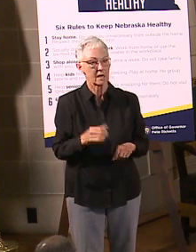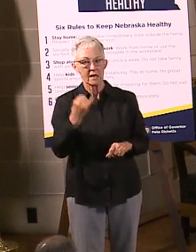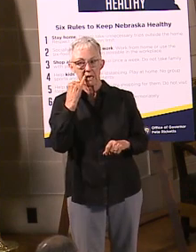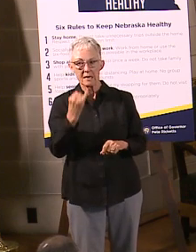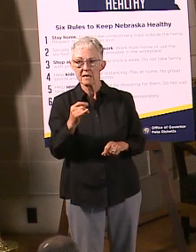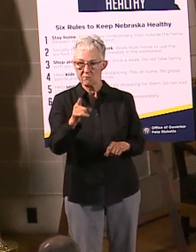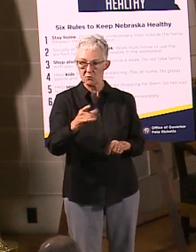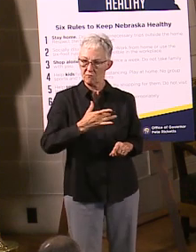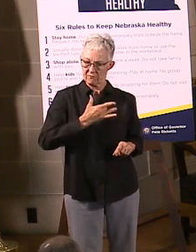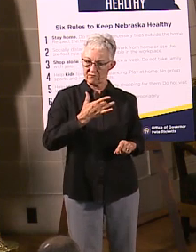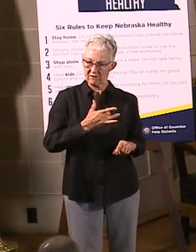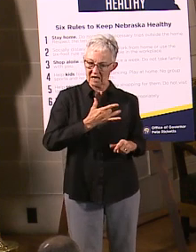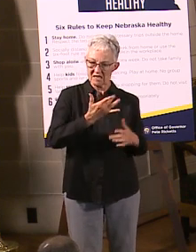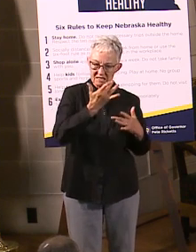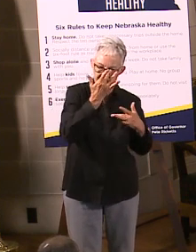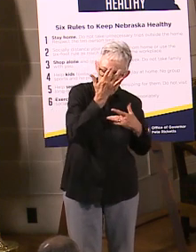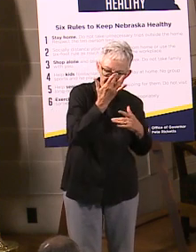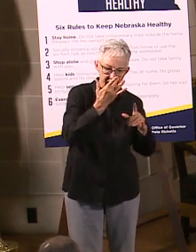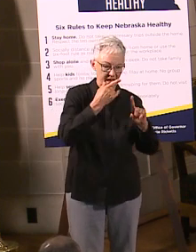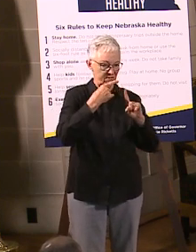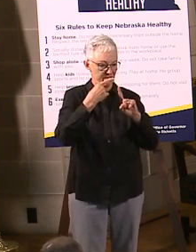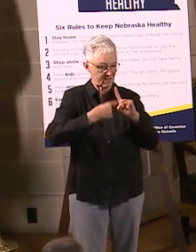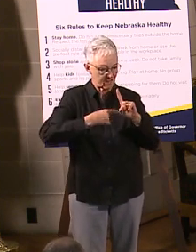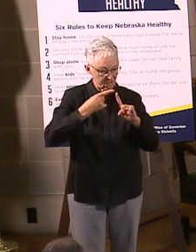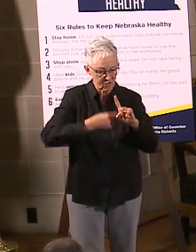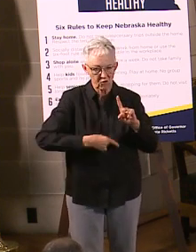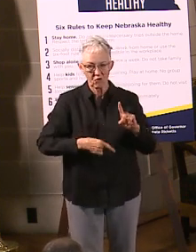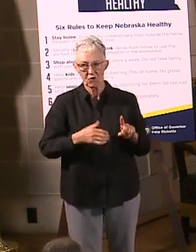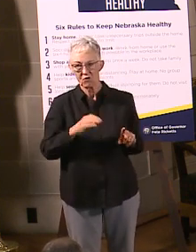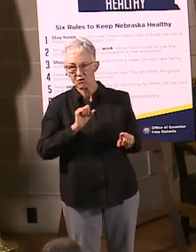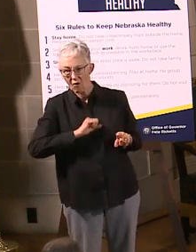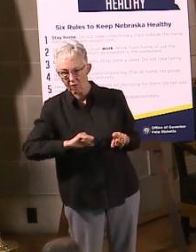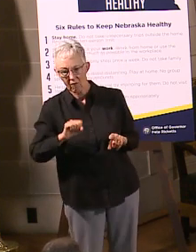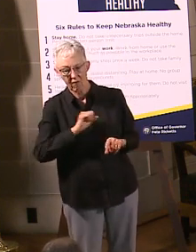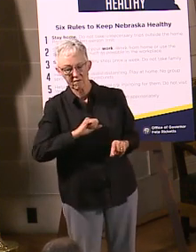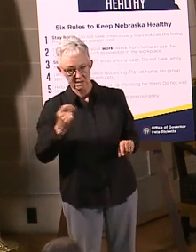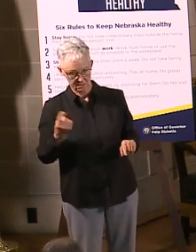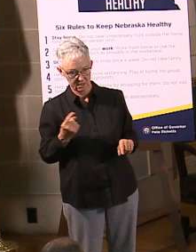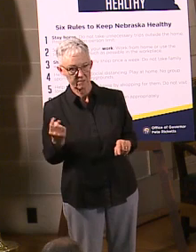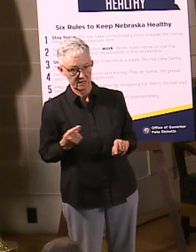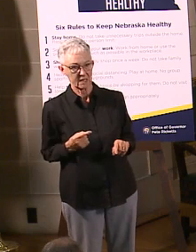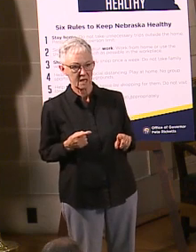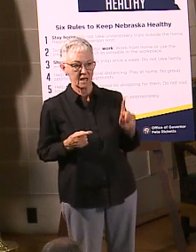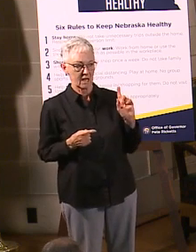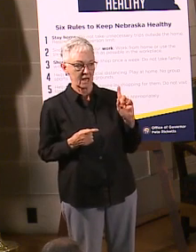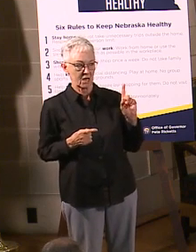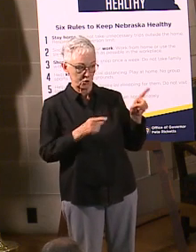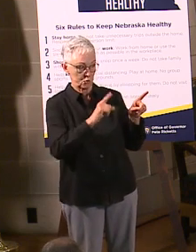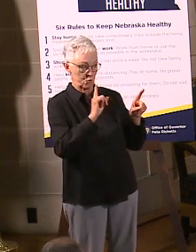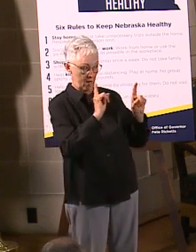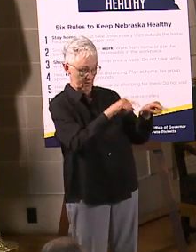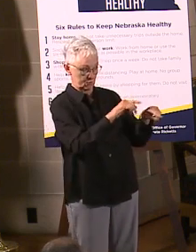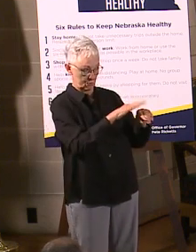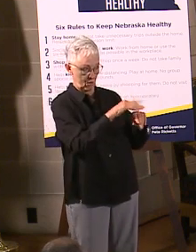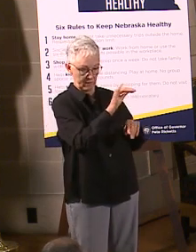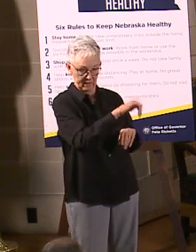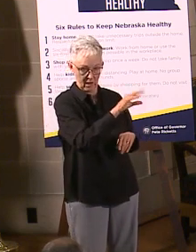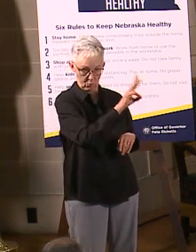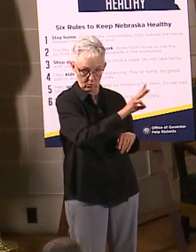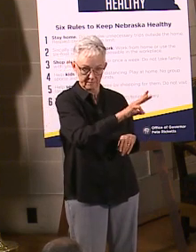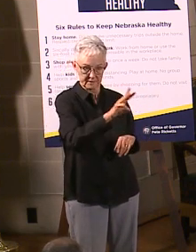or, so if you answer, yes, I've got symptoms, you will get scheduled. If you answer, no, I don't have symptoms,